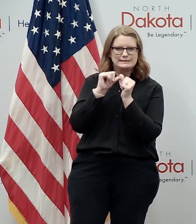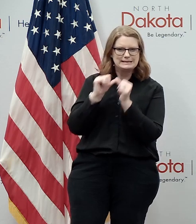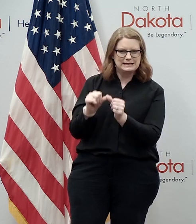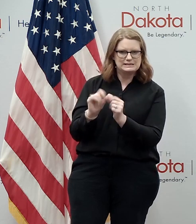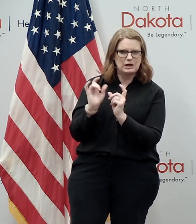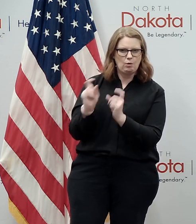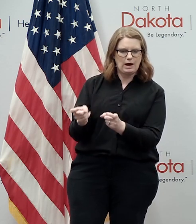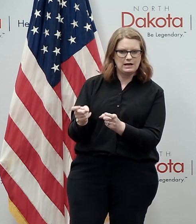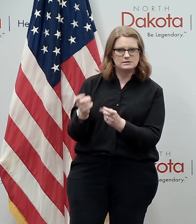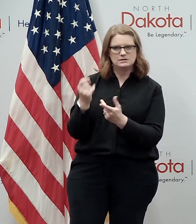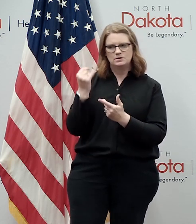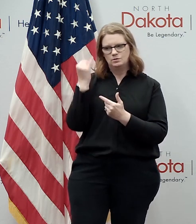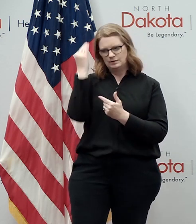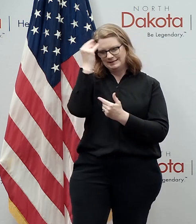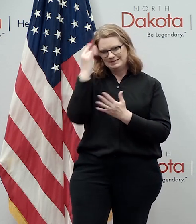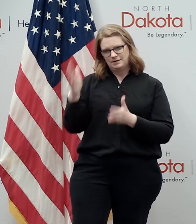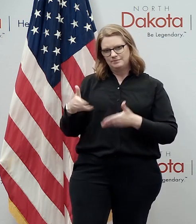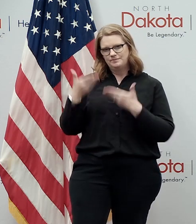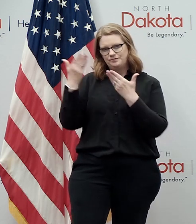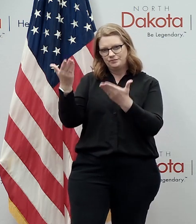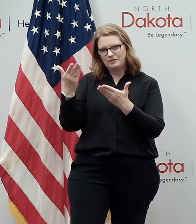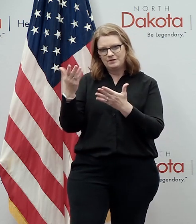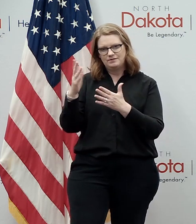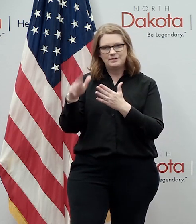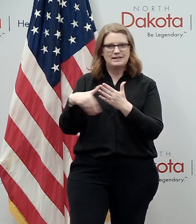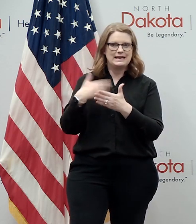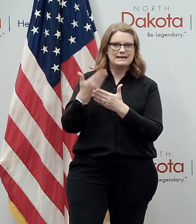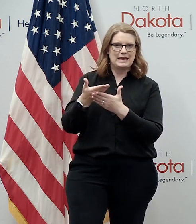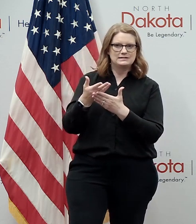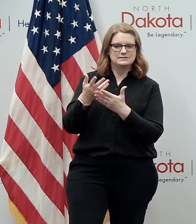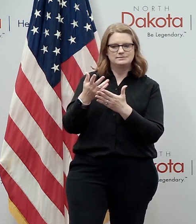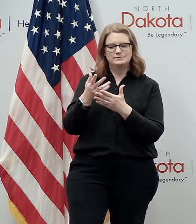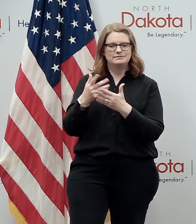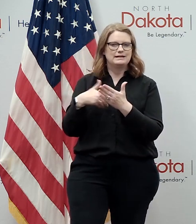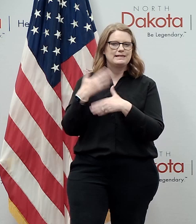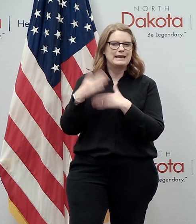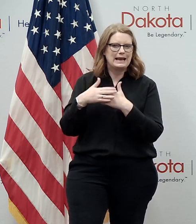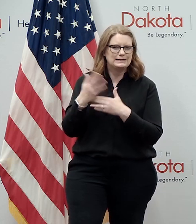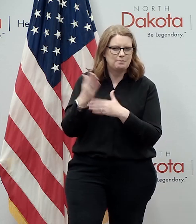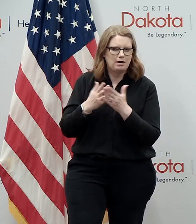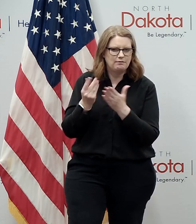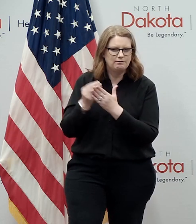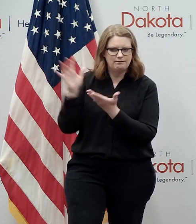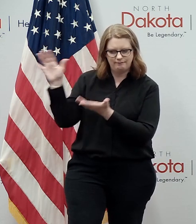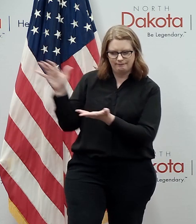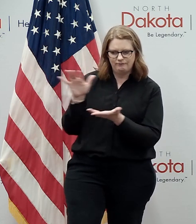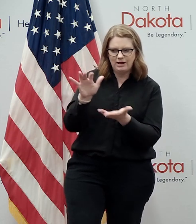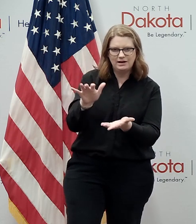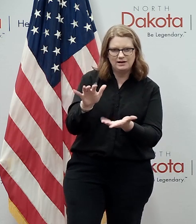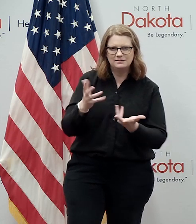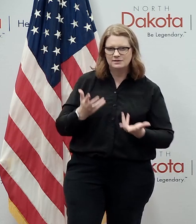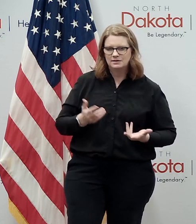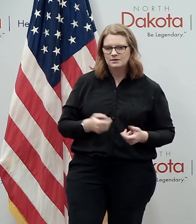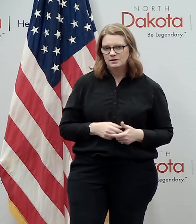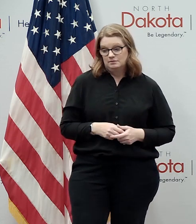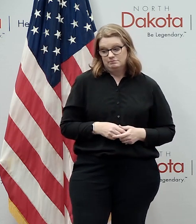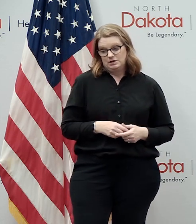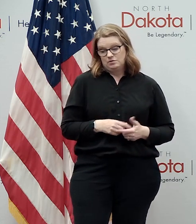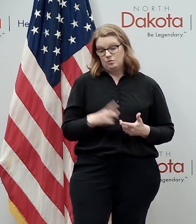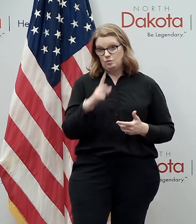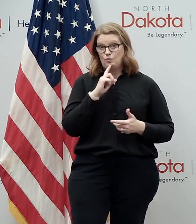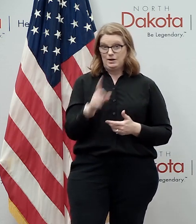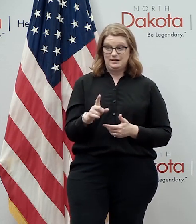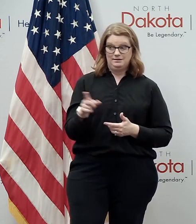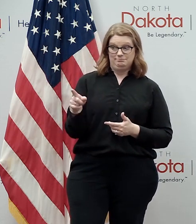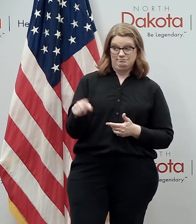uh that we're considering proposing as part of the next round of funding because we want to do everything we can to help people uh help people you know that that